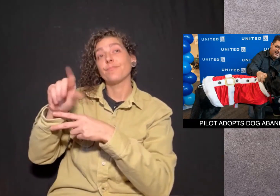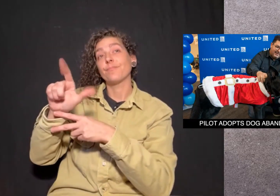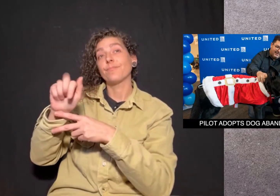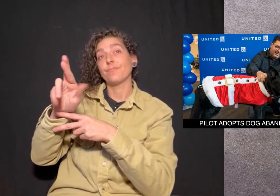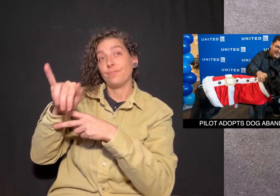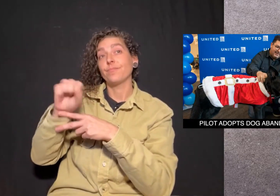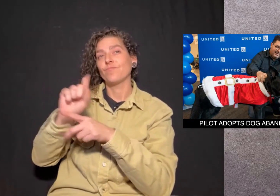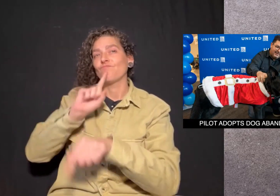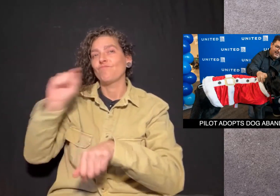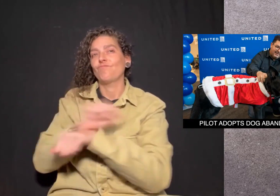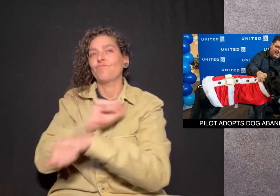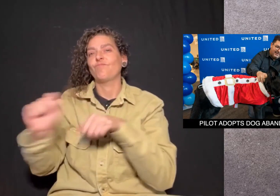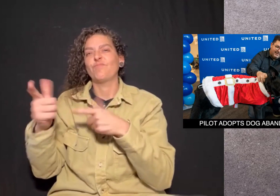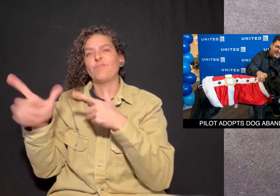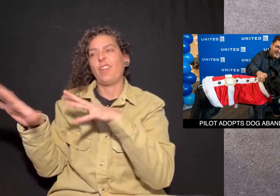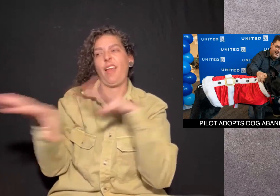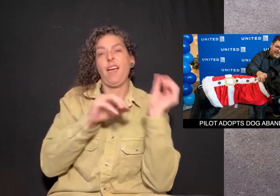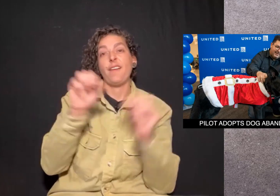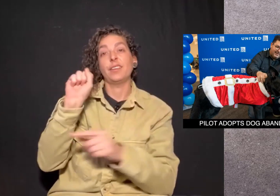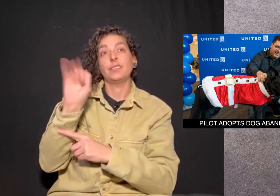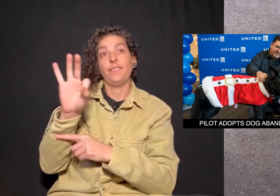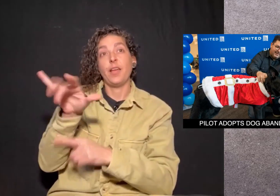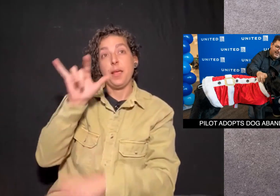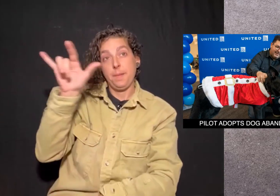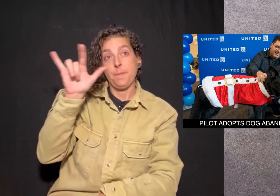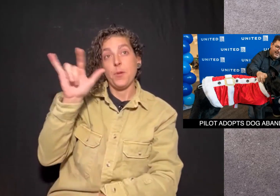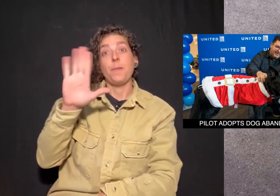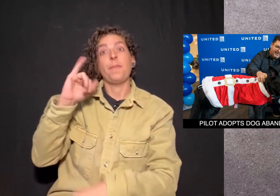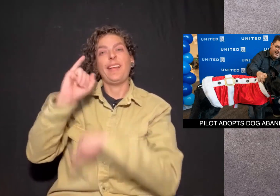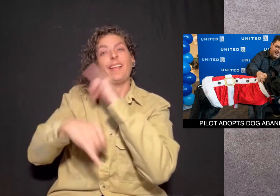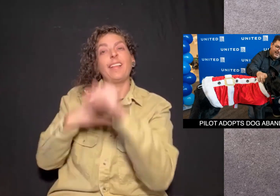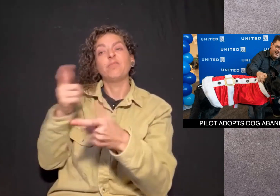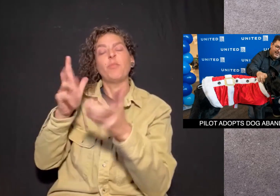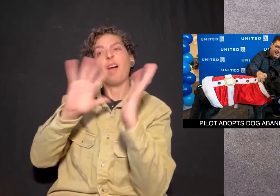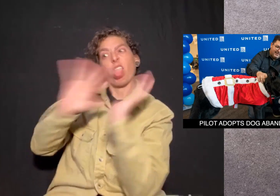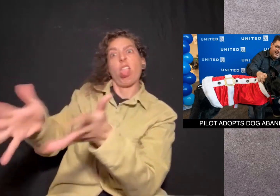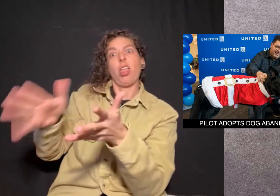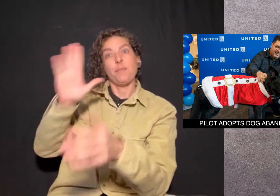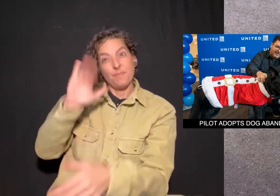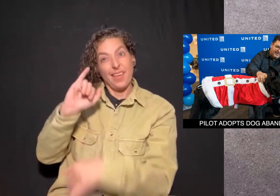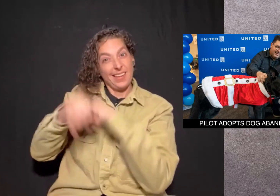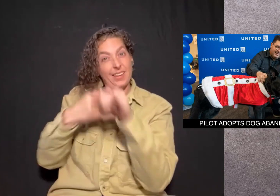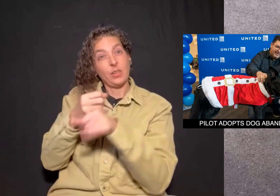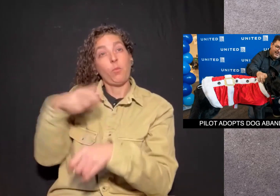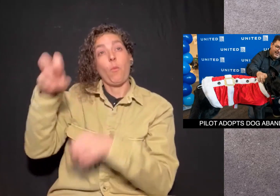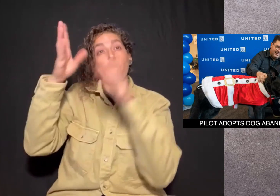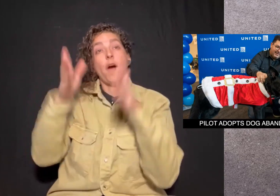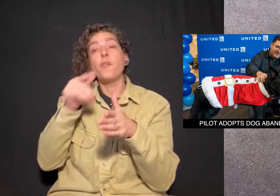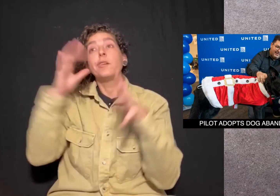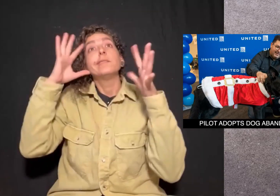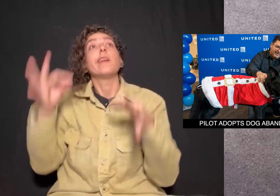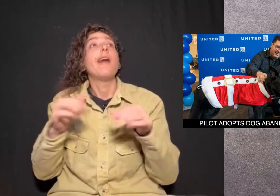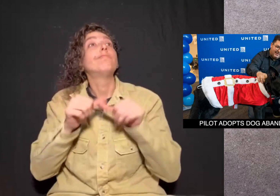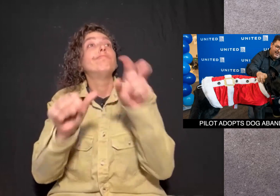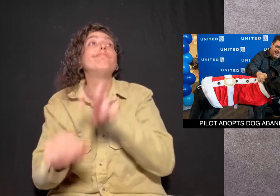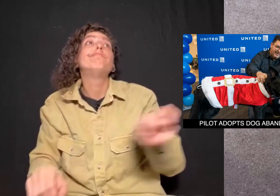The dog, named Polaris, was left at the San Francisco airport by an international